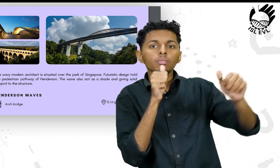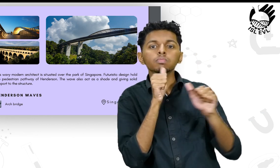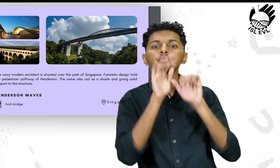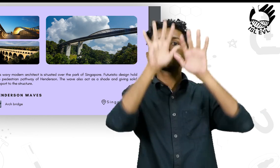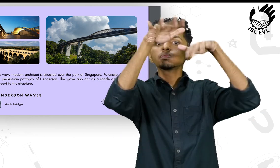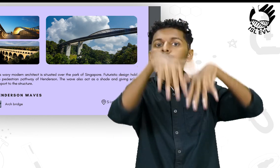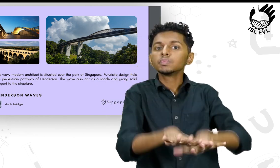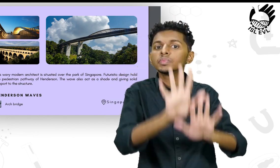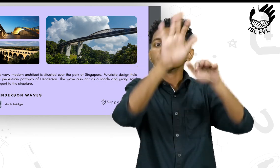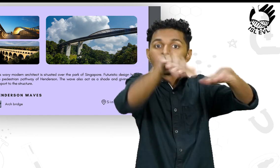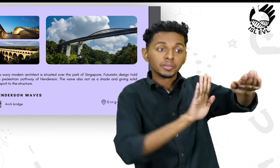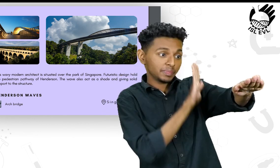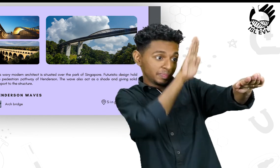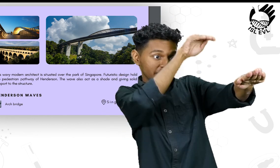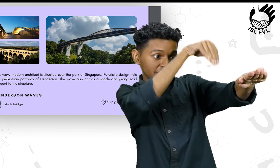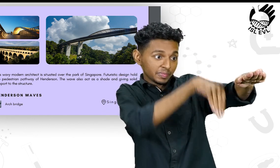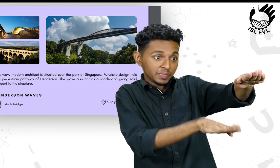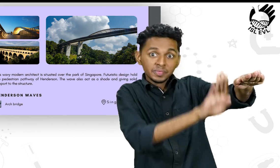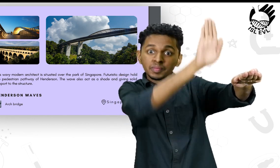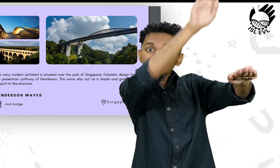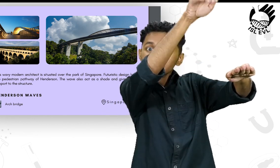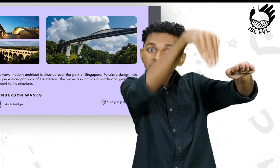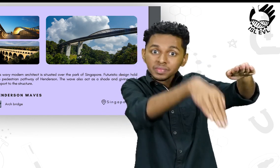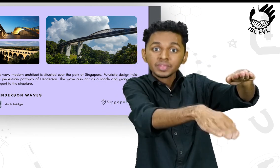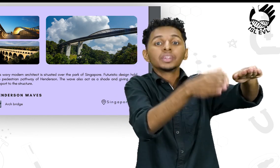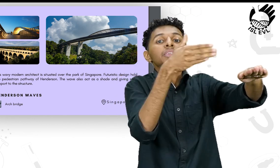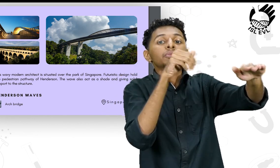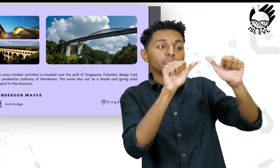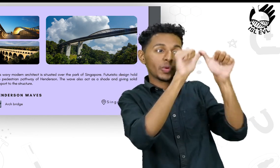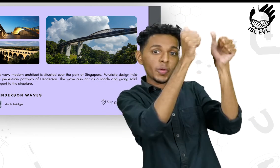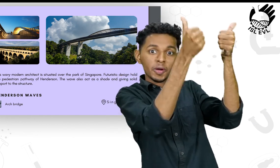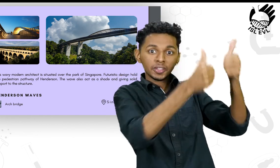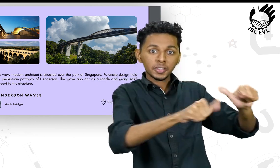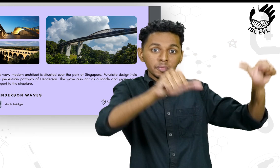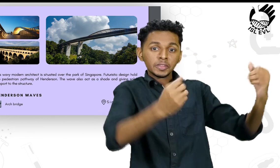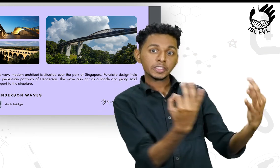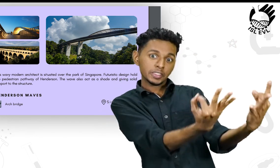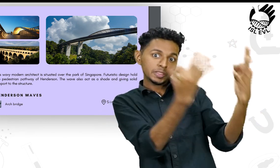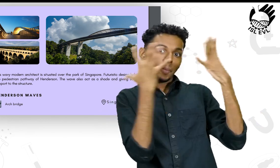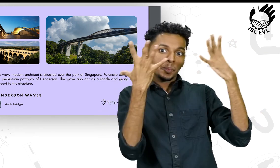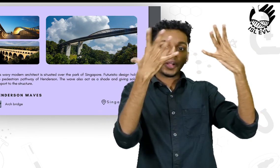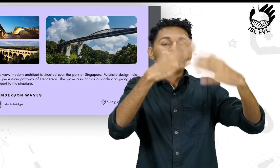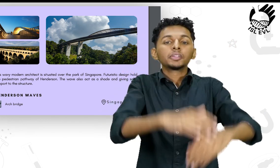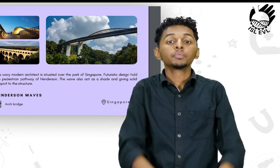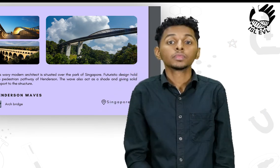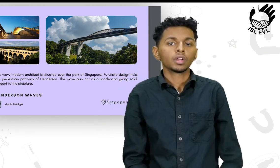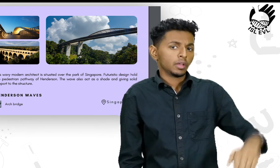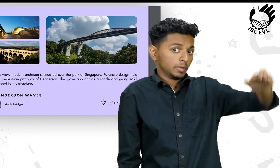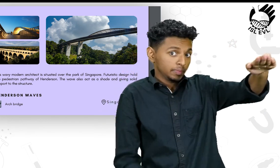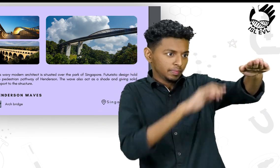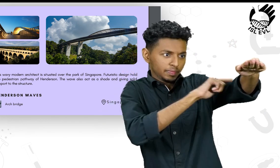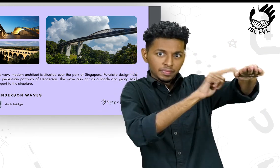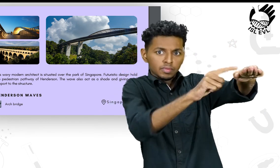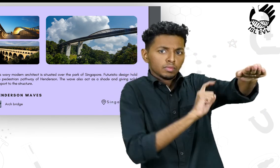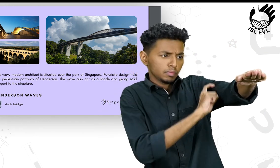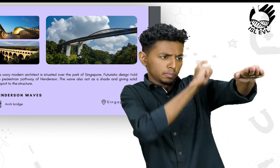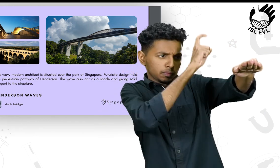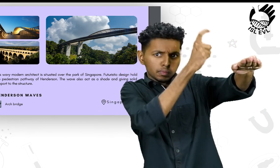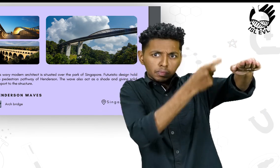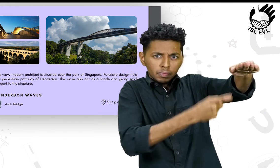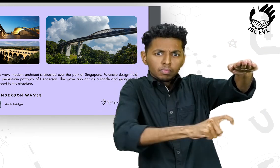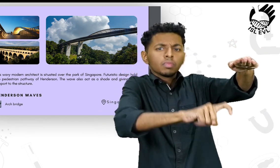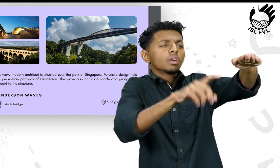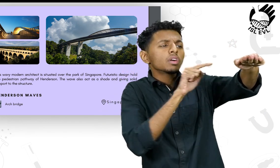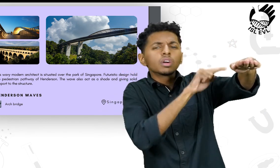and gives solid support to the